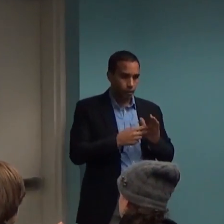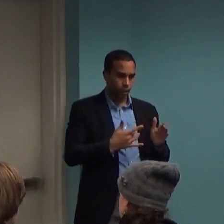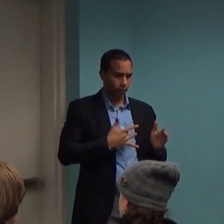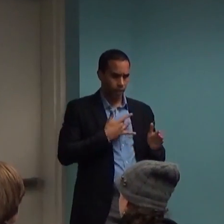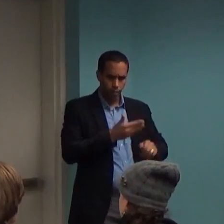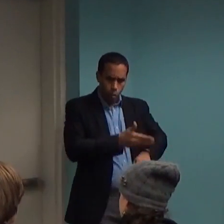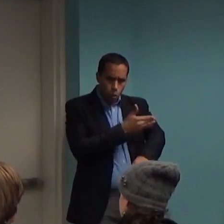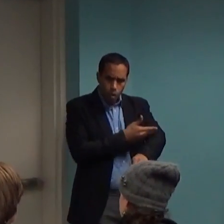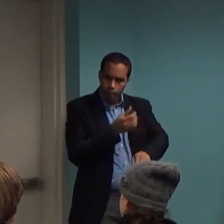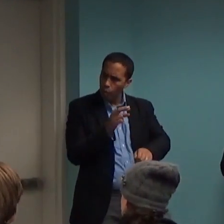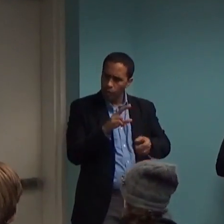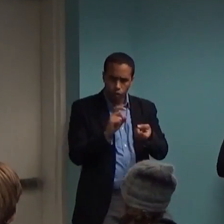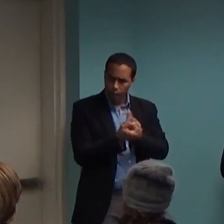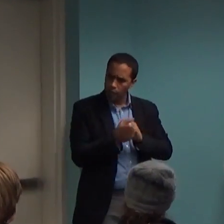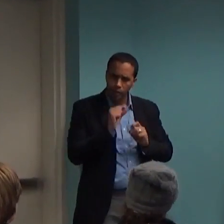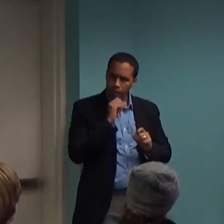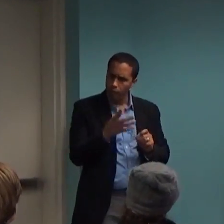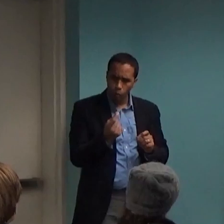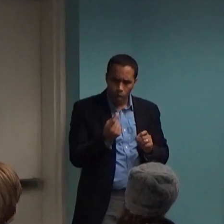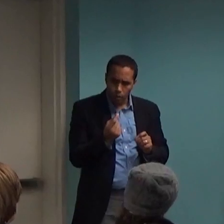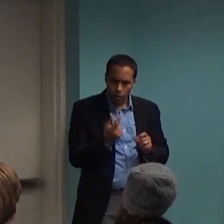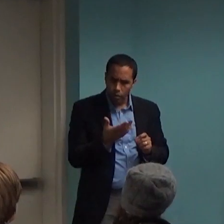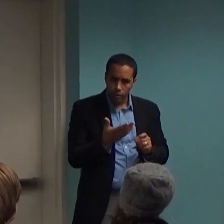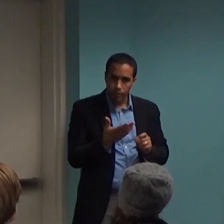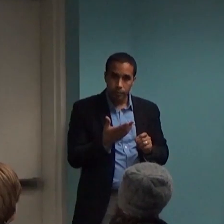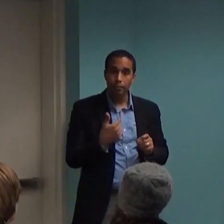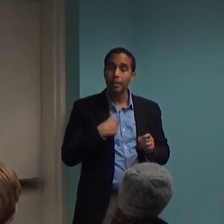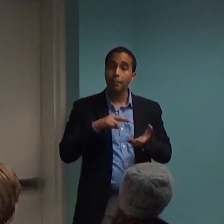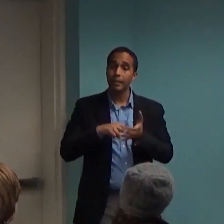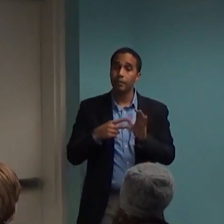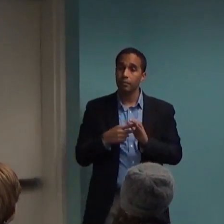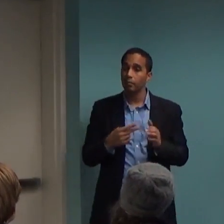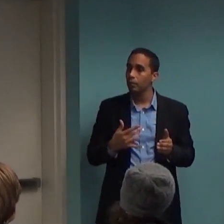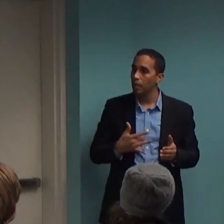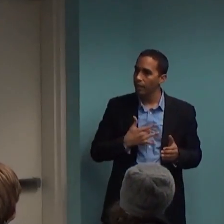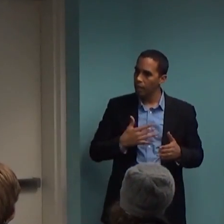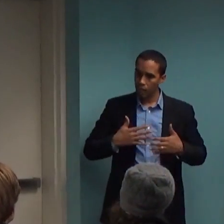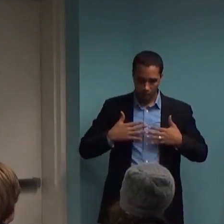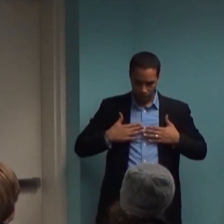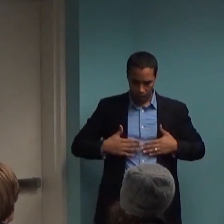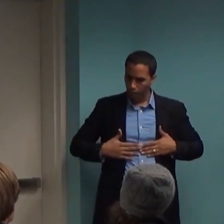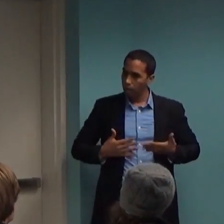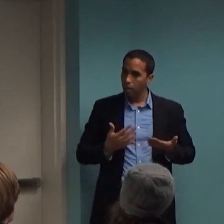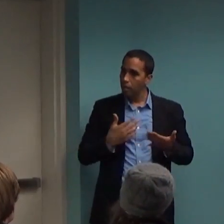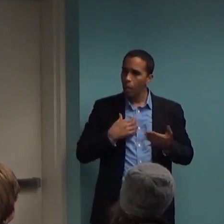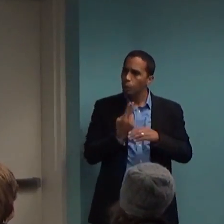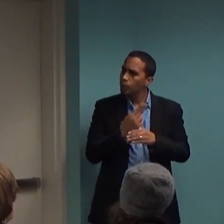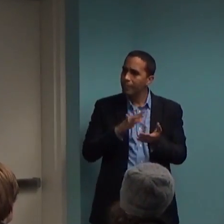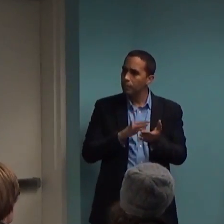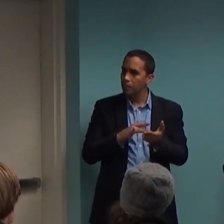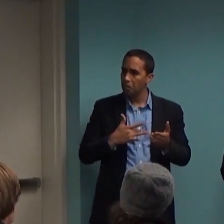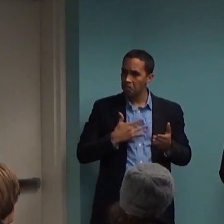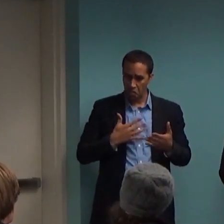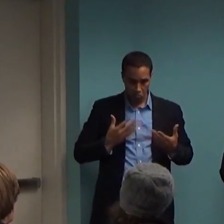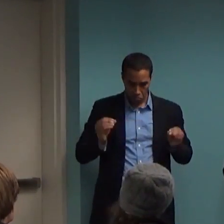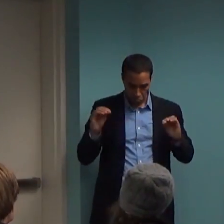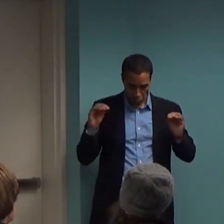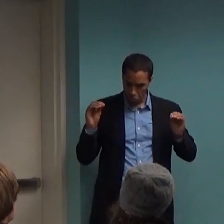change? Oh, well, I meant you don't feel, like, physical symptoms. Like, you don't feel side effects, you don't feel any kind of problematic